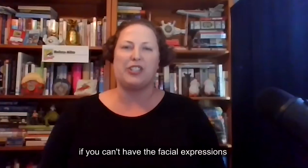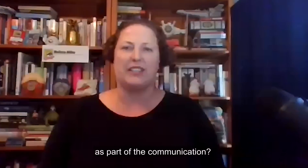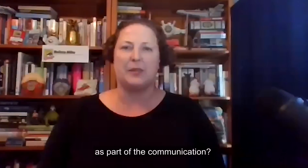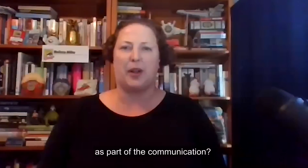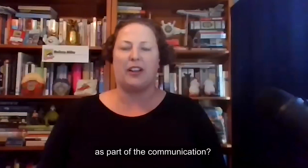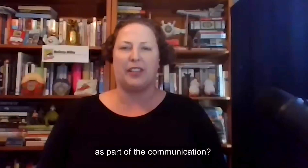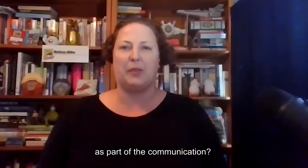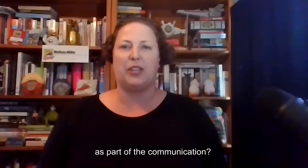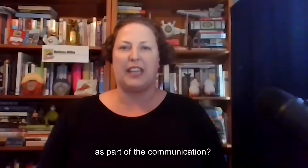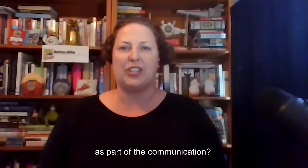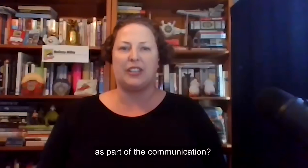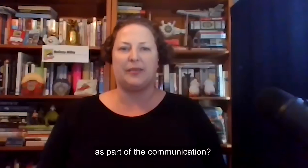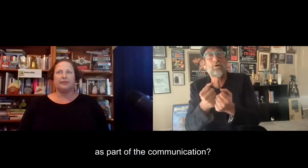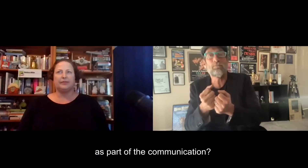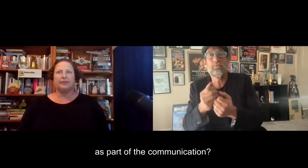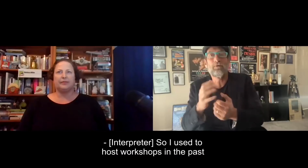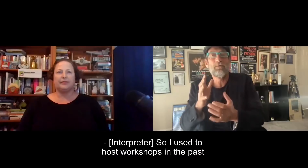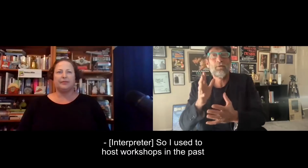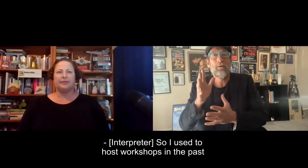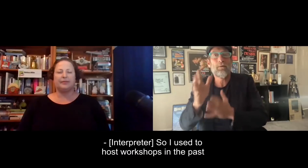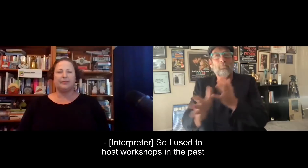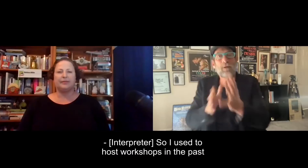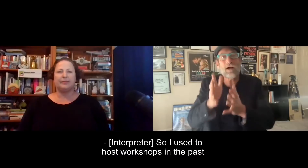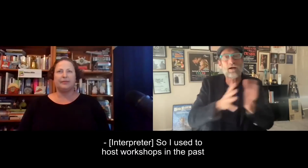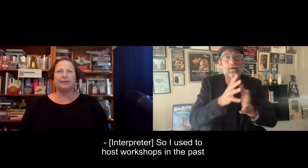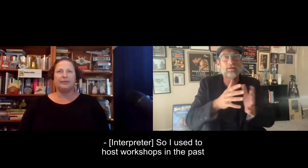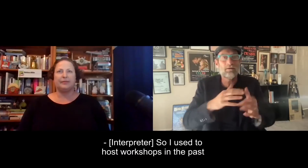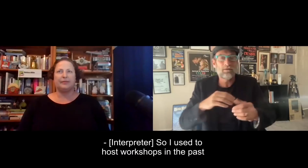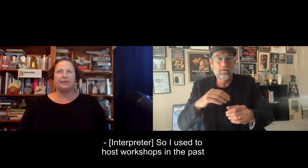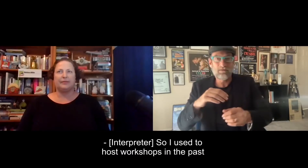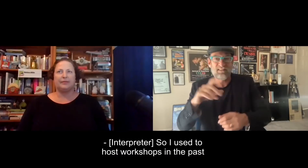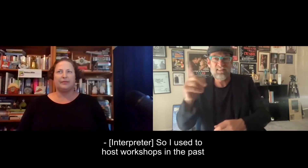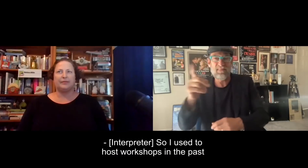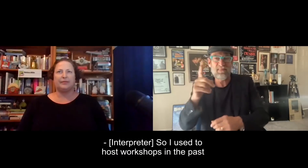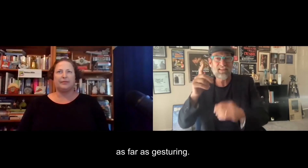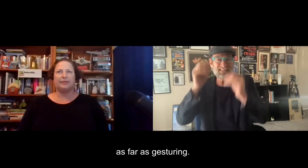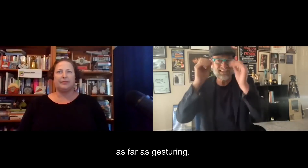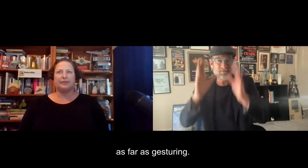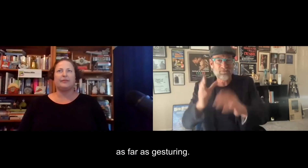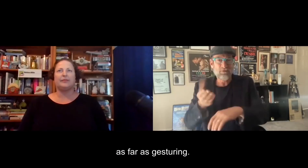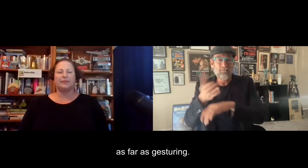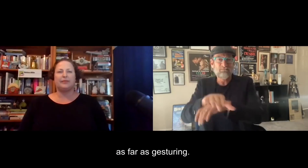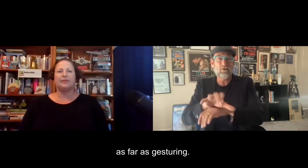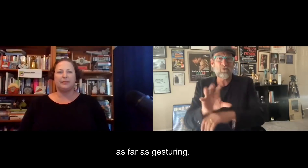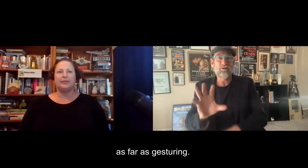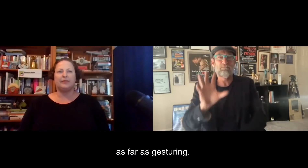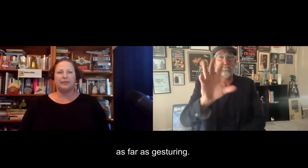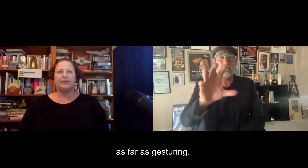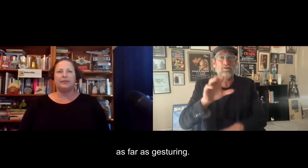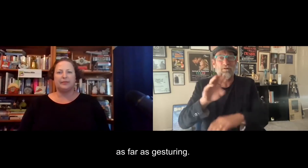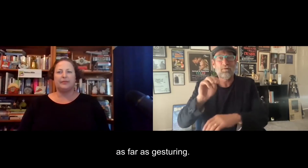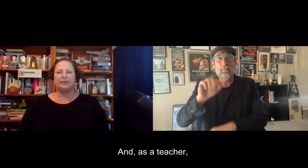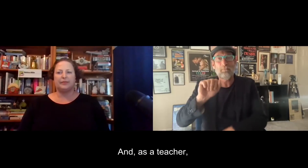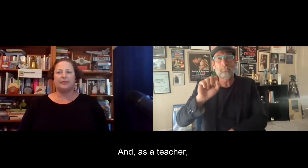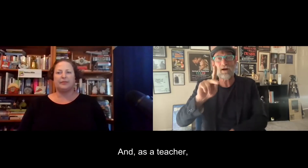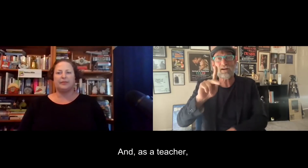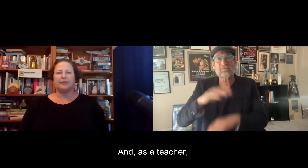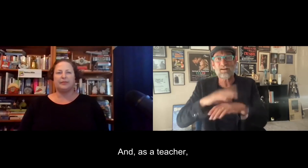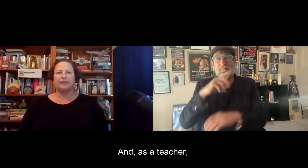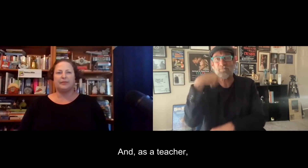as part of the communication. So I used to host workshops in the past as far as gesturing. And as a